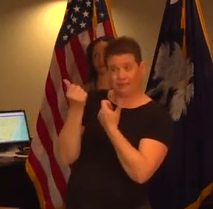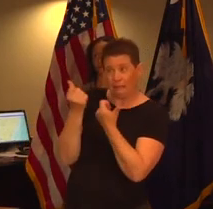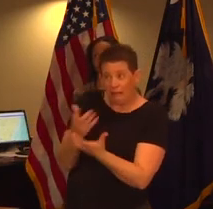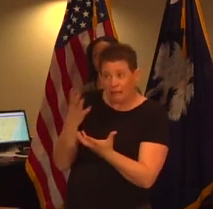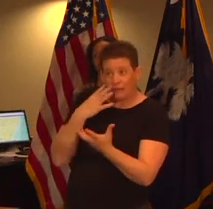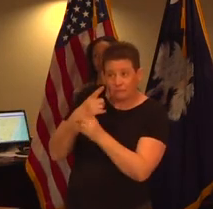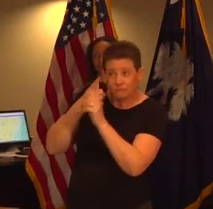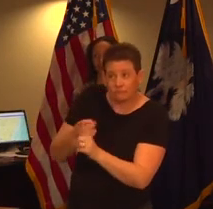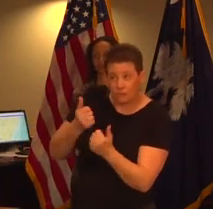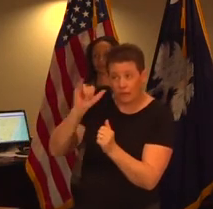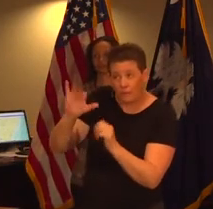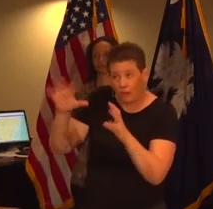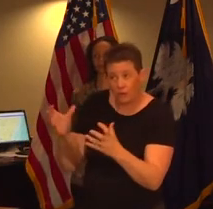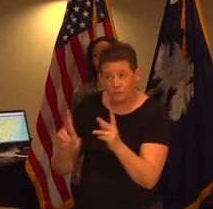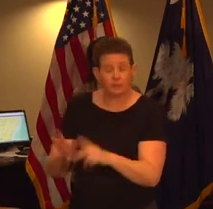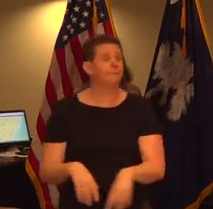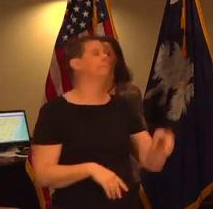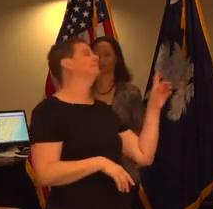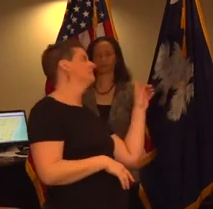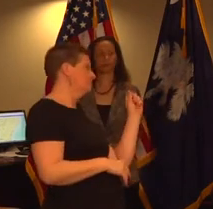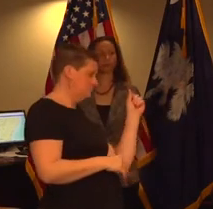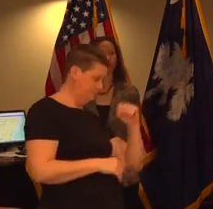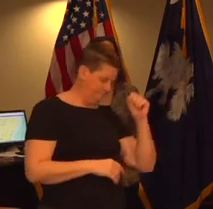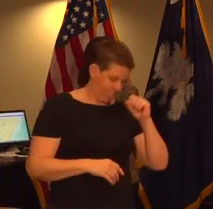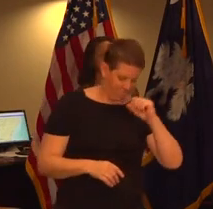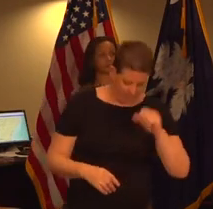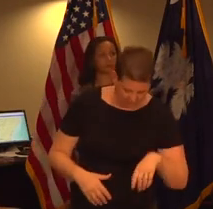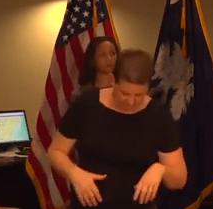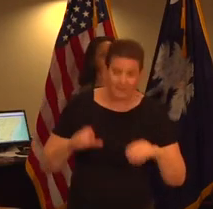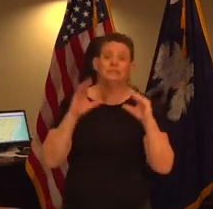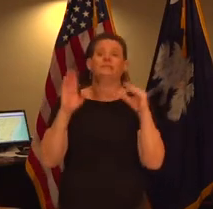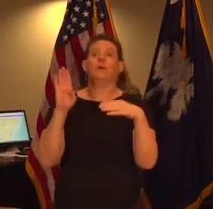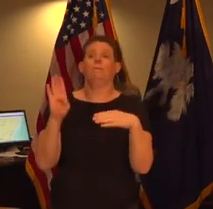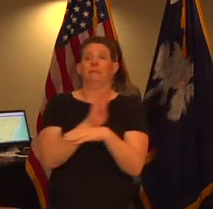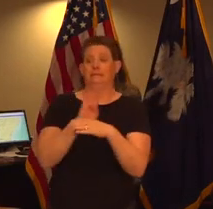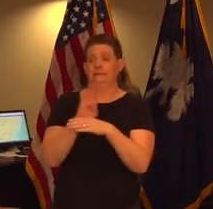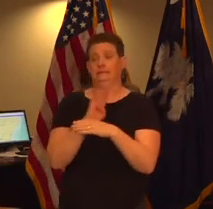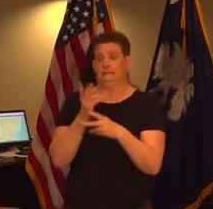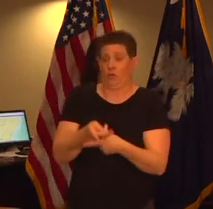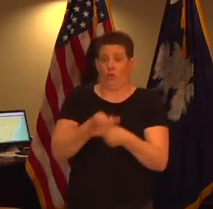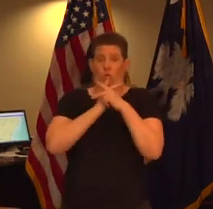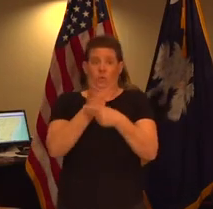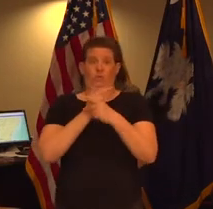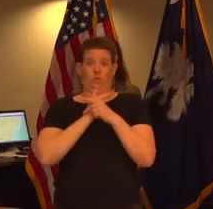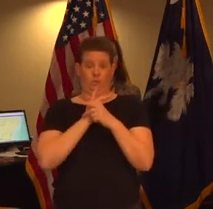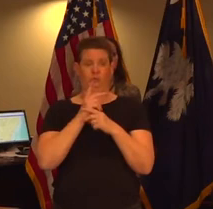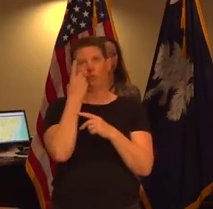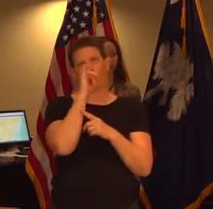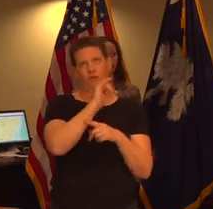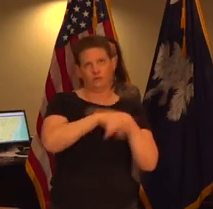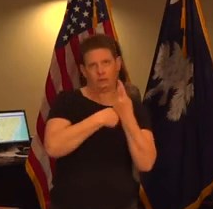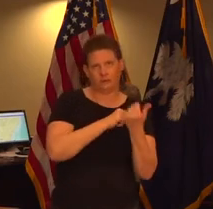specifically targeted to try to help those folks there is this the small business uh the loans are one of those but